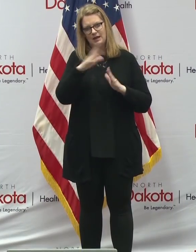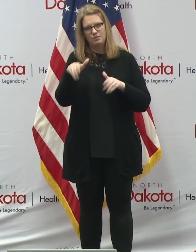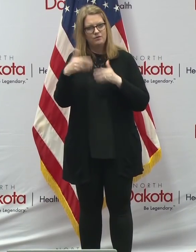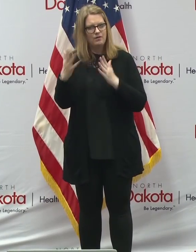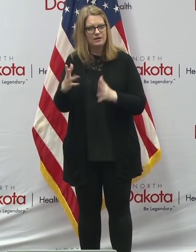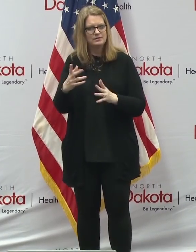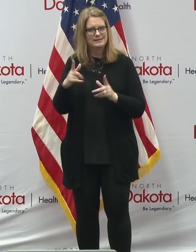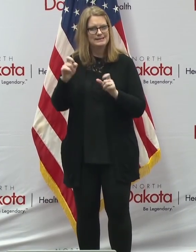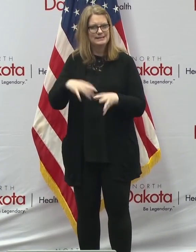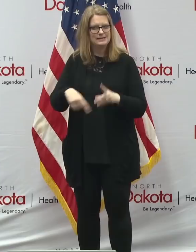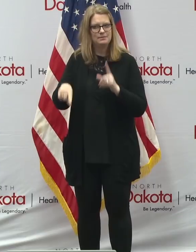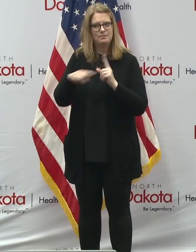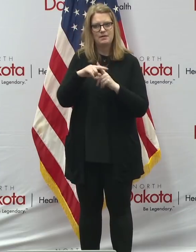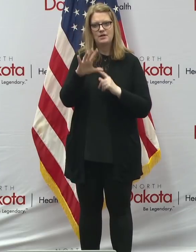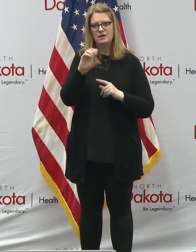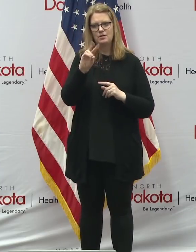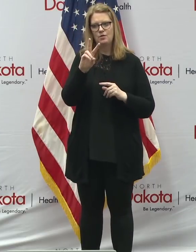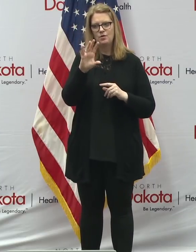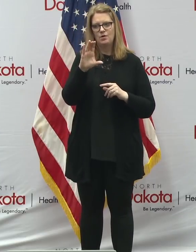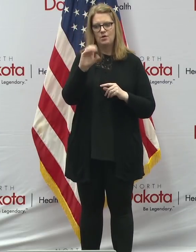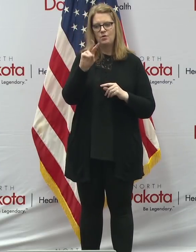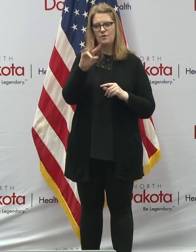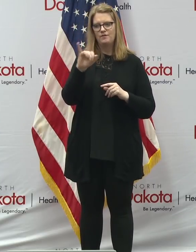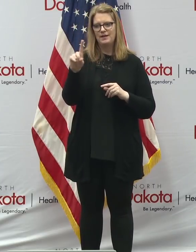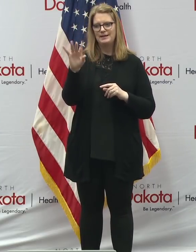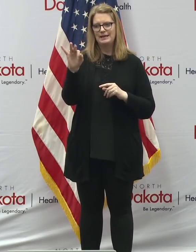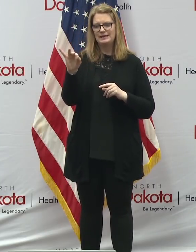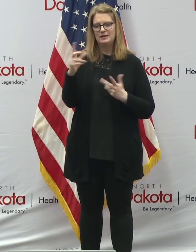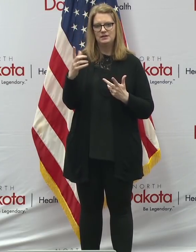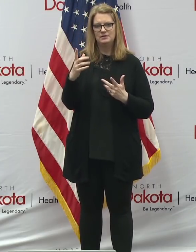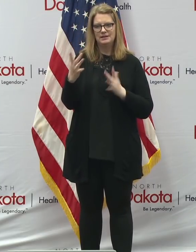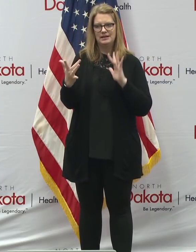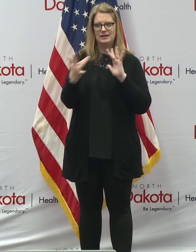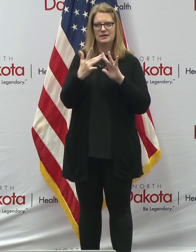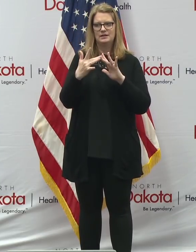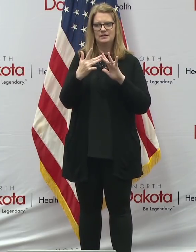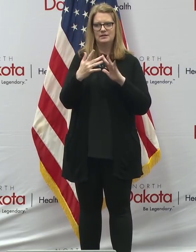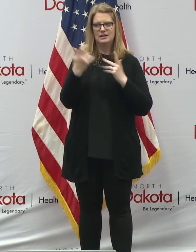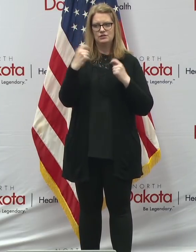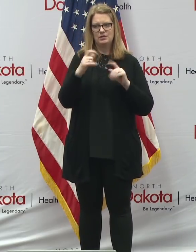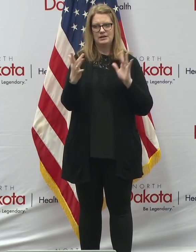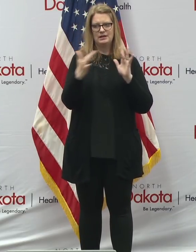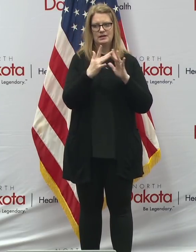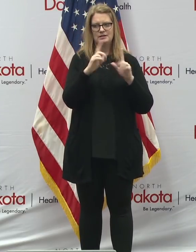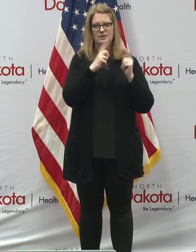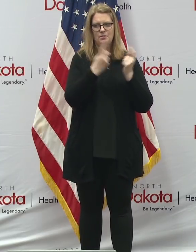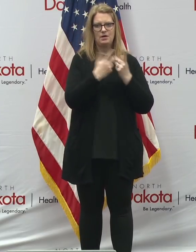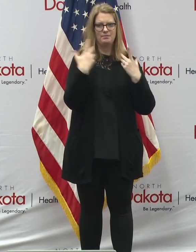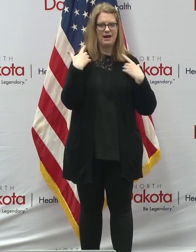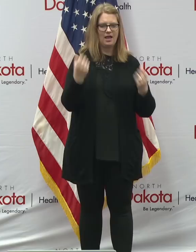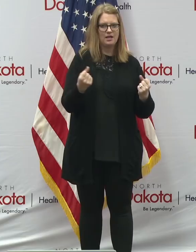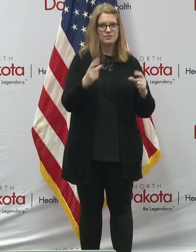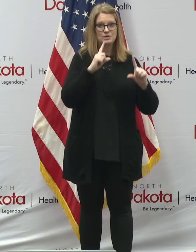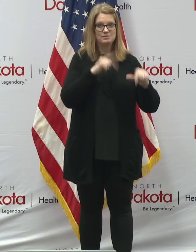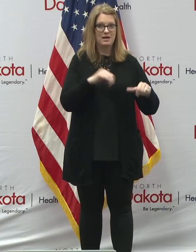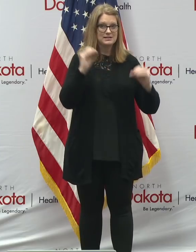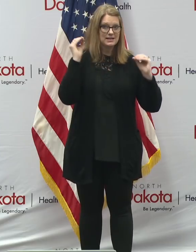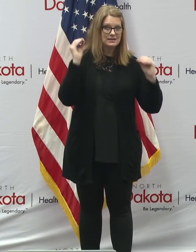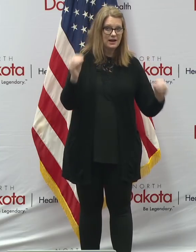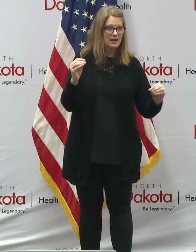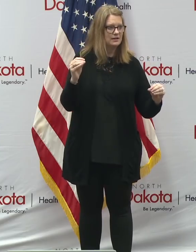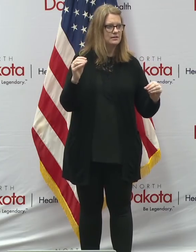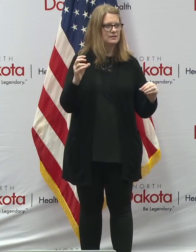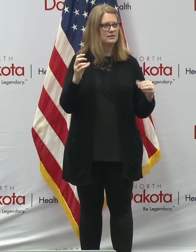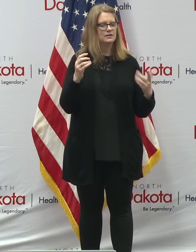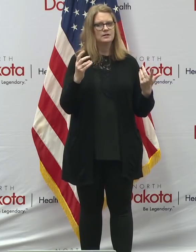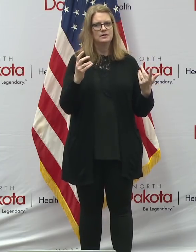positive for COVID-19. They contacted us again and said that they have tried contacting the Department of Health and have gotten no response and are trying